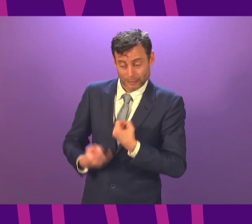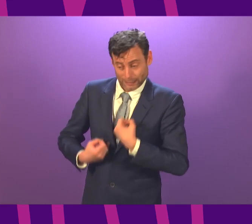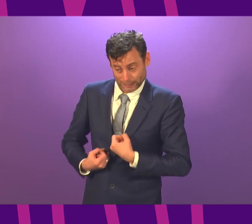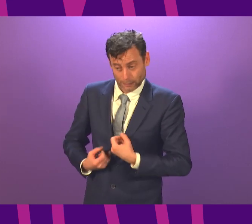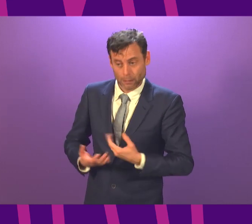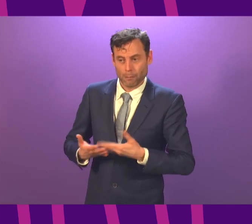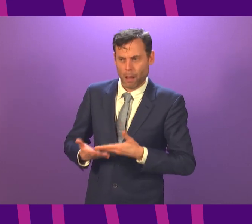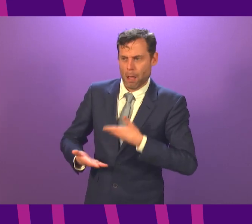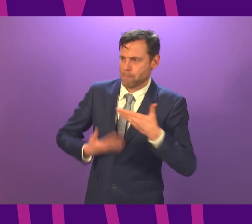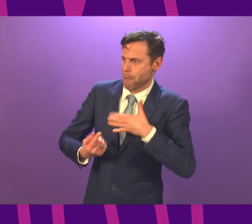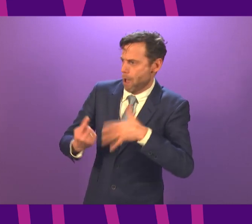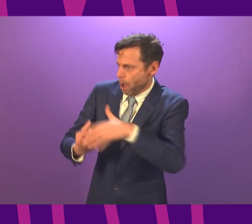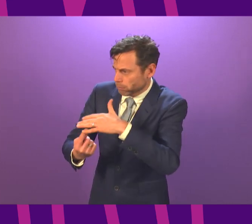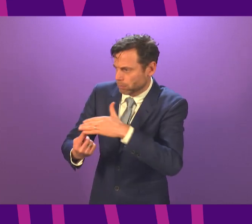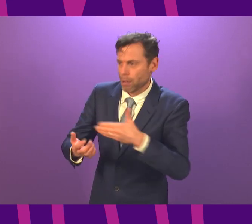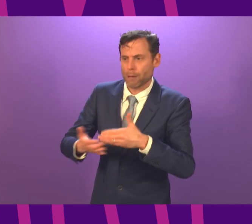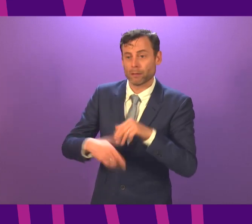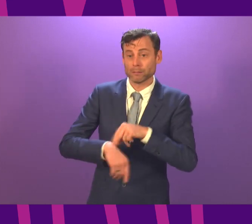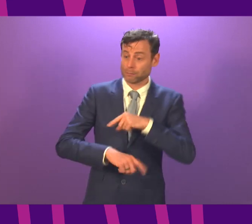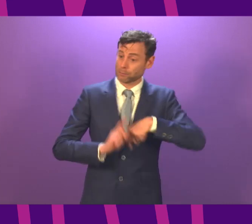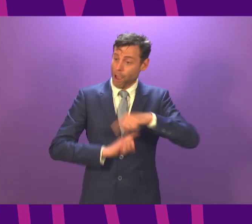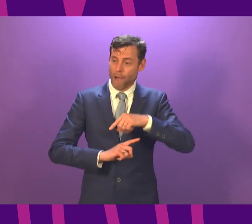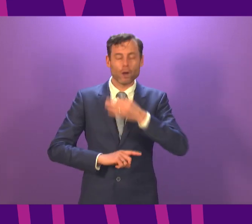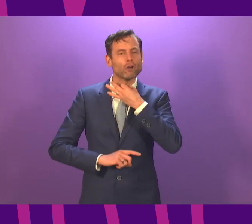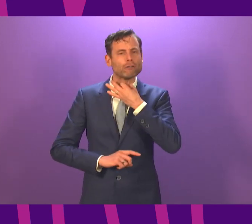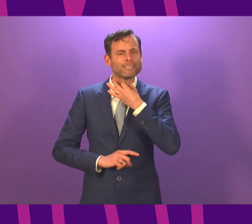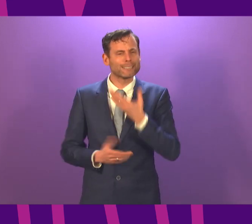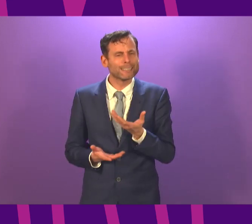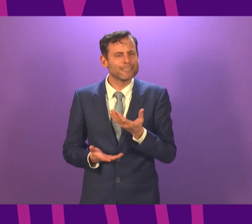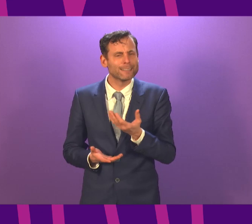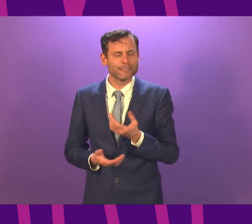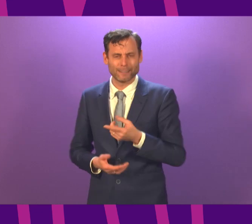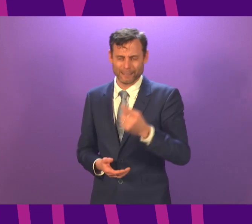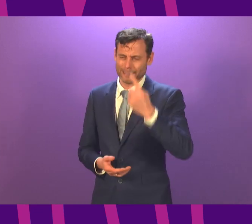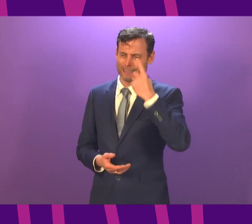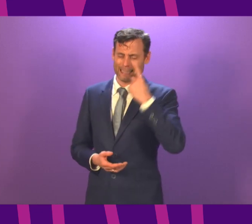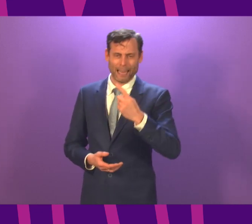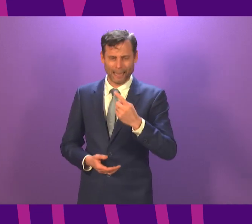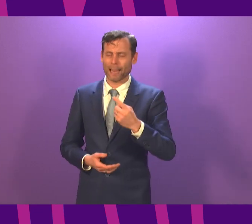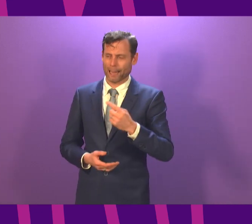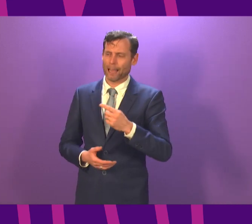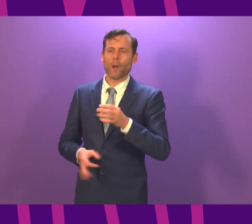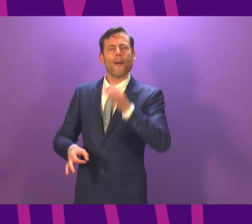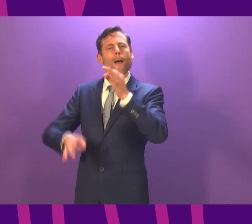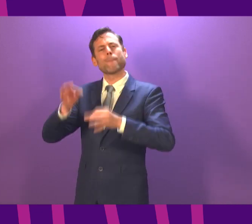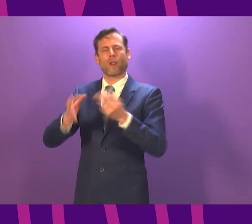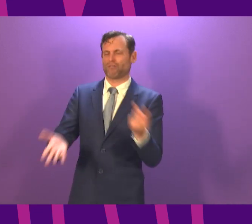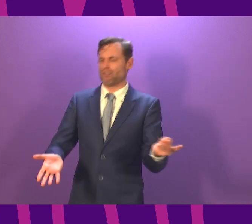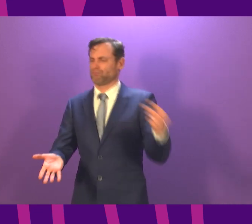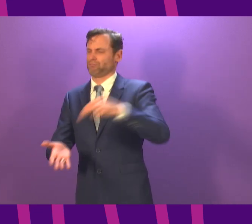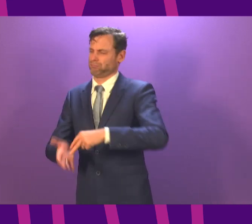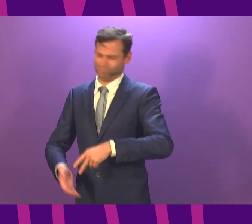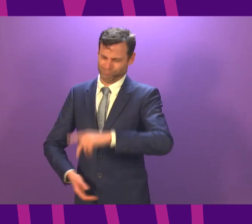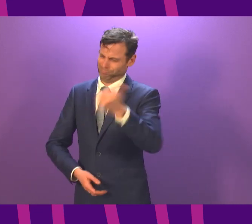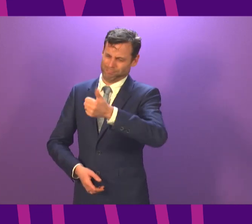safety of school staff. It has been appalling to see some people, including prominent political figures who should know better, appearing to